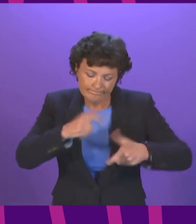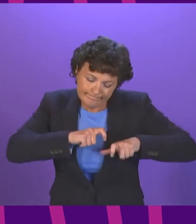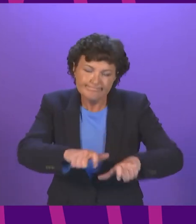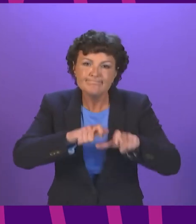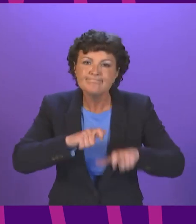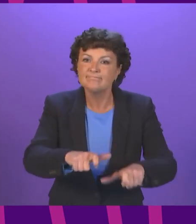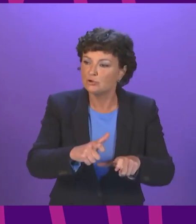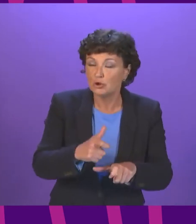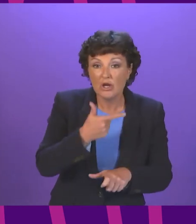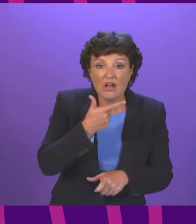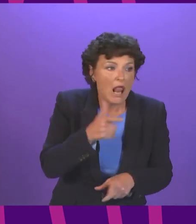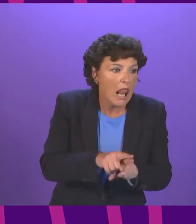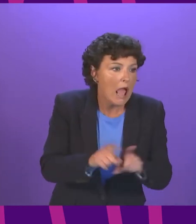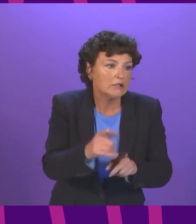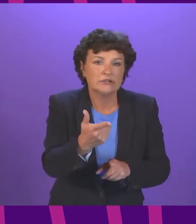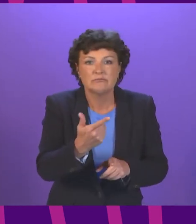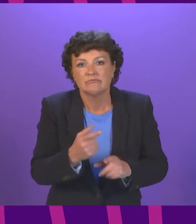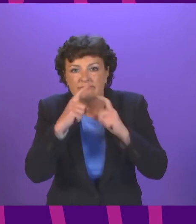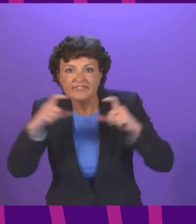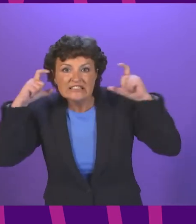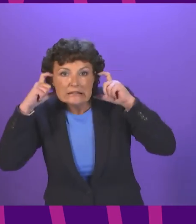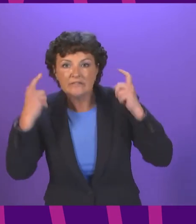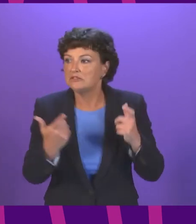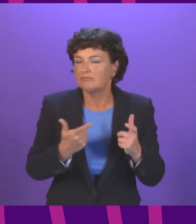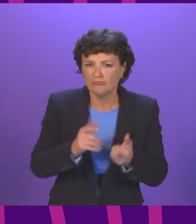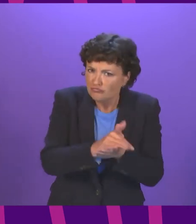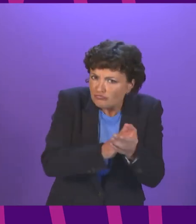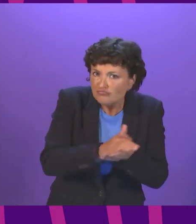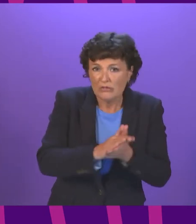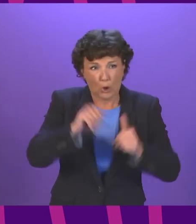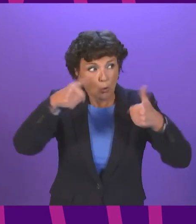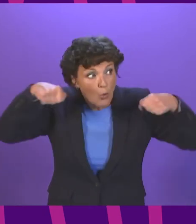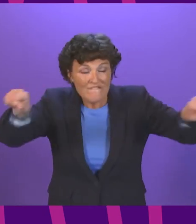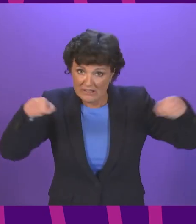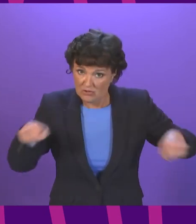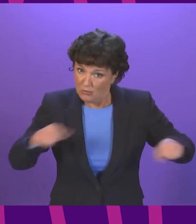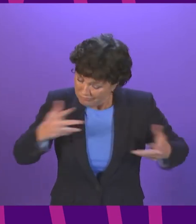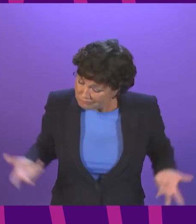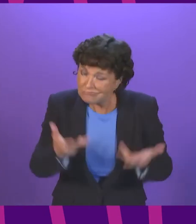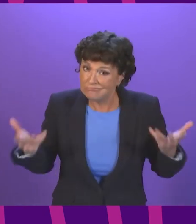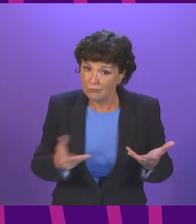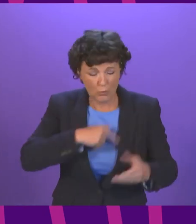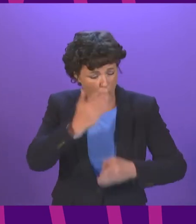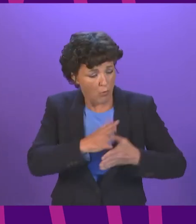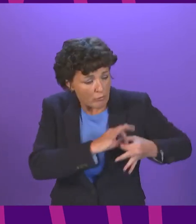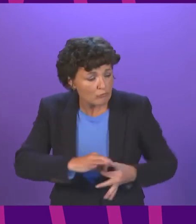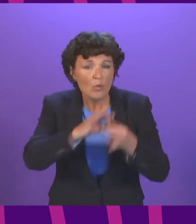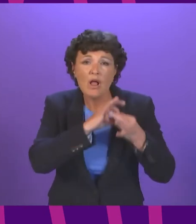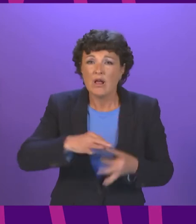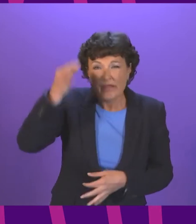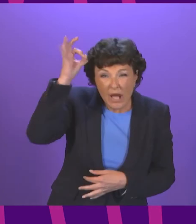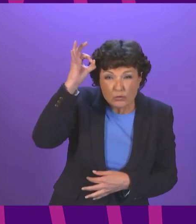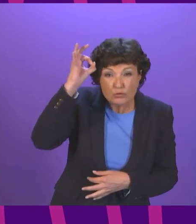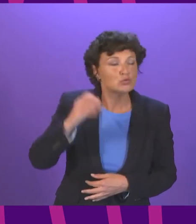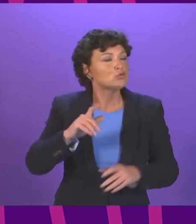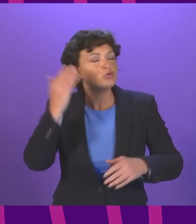with mitigations, such as face coverings, rigorous hygiene and good ventilation. We will work with local authorities, schools, universities